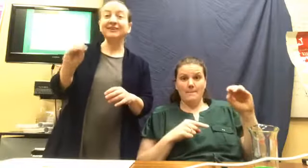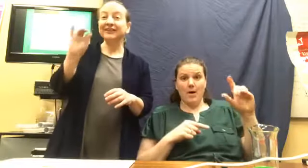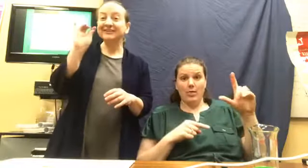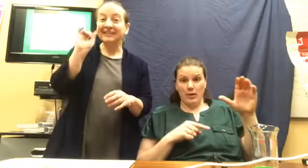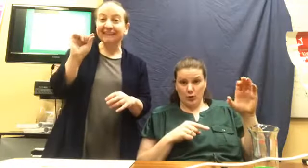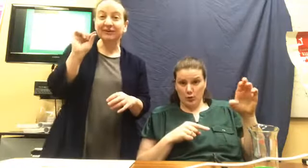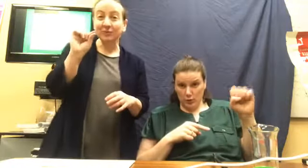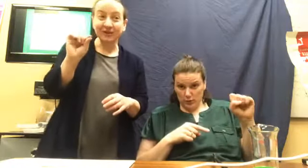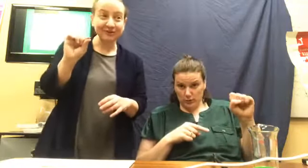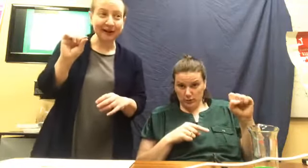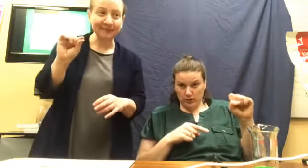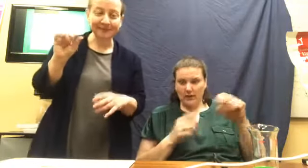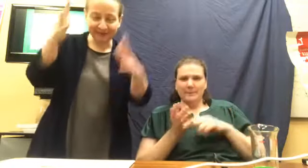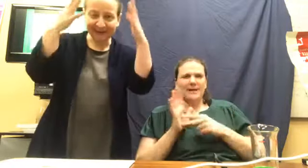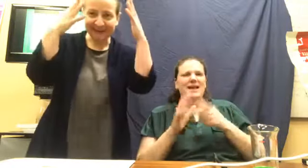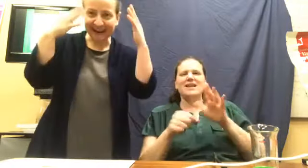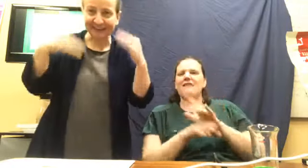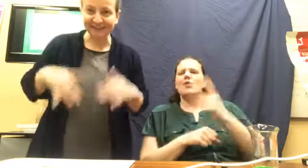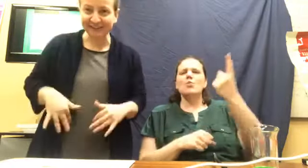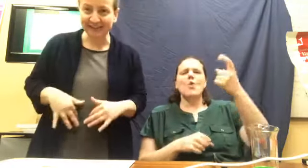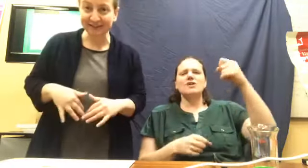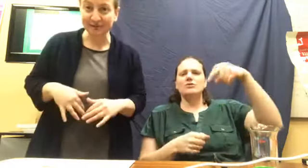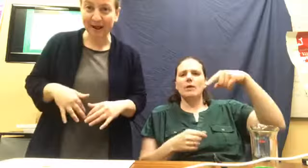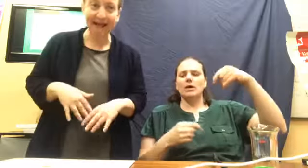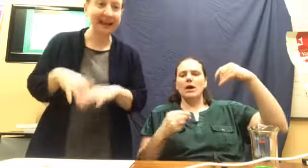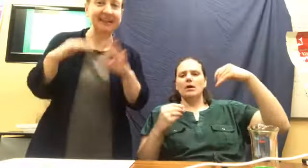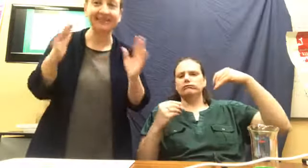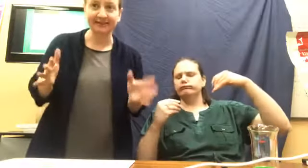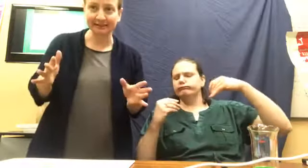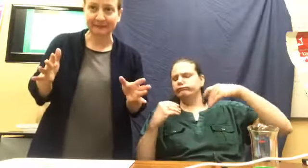there's enough in one drop to affect every cell in your body and then some.